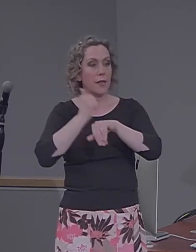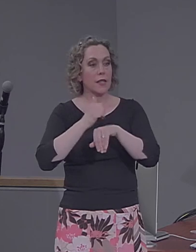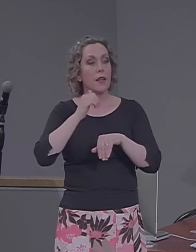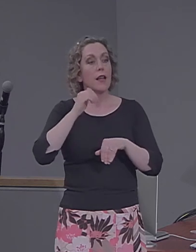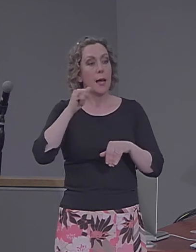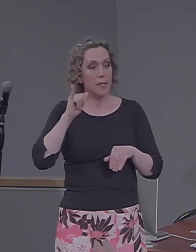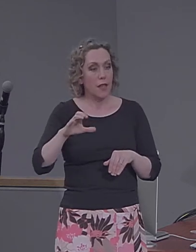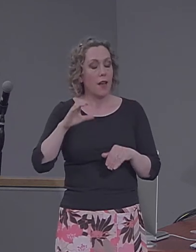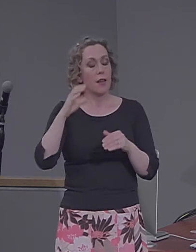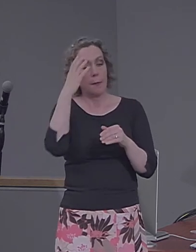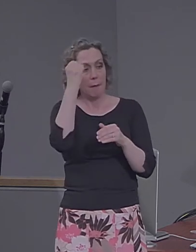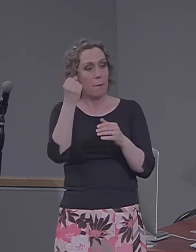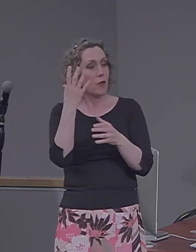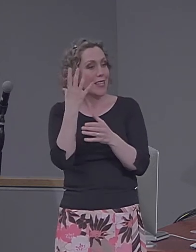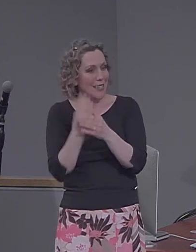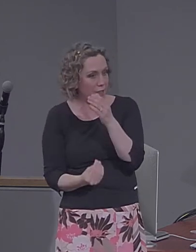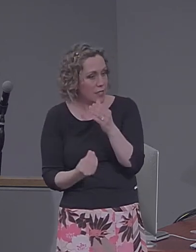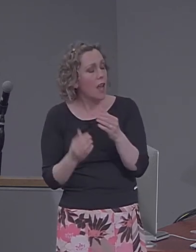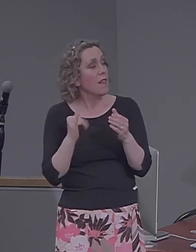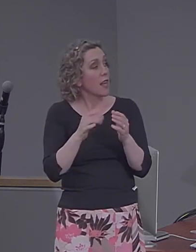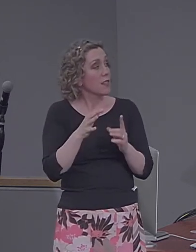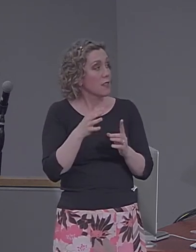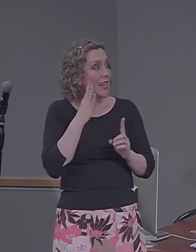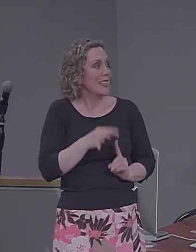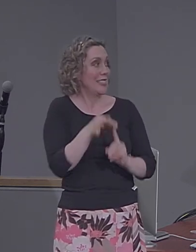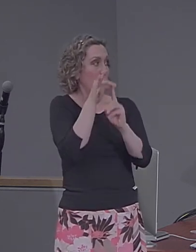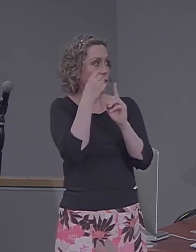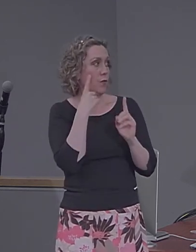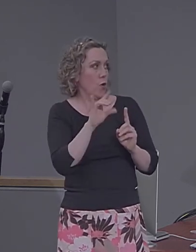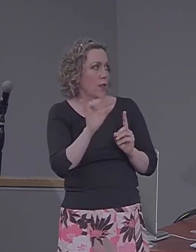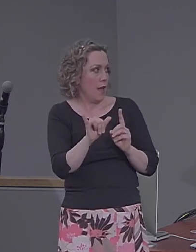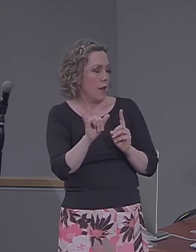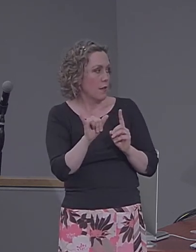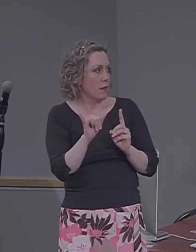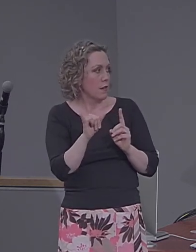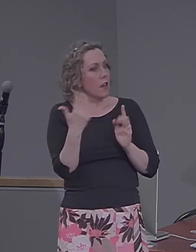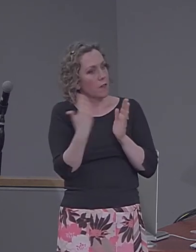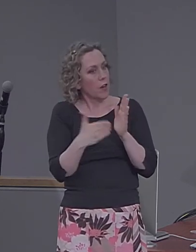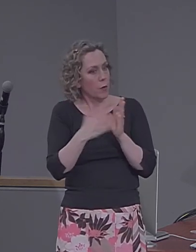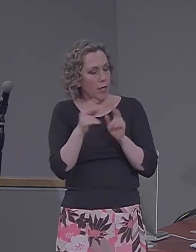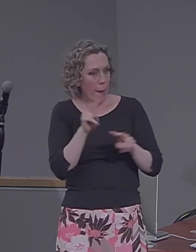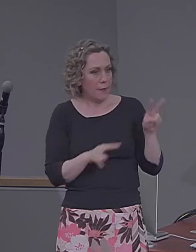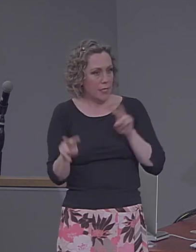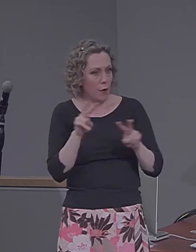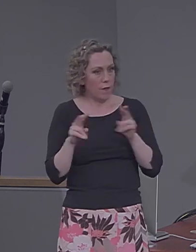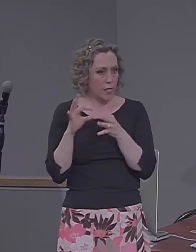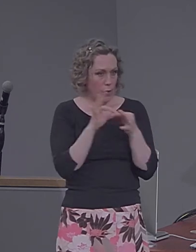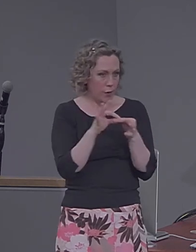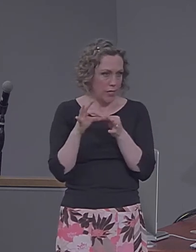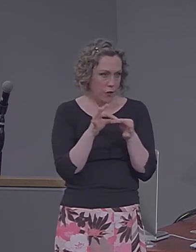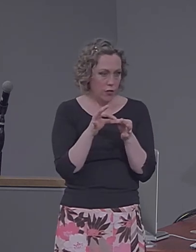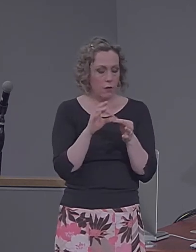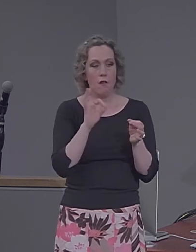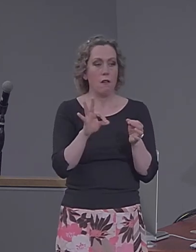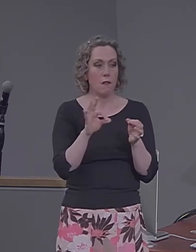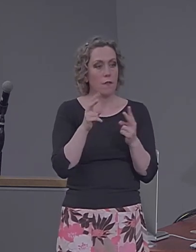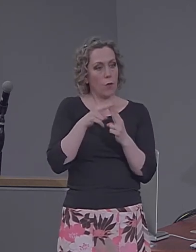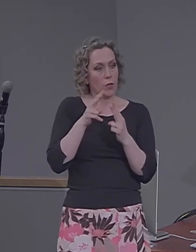So that's certainly an exception to the frequently observed association of those two things. And